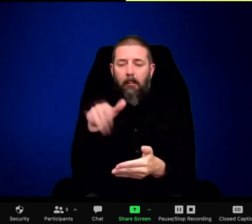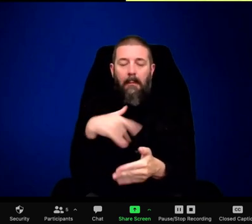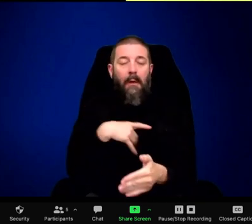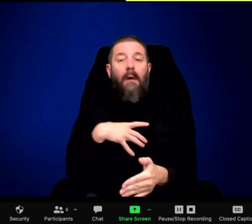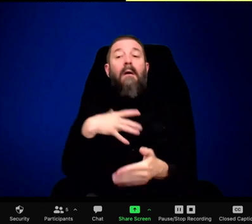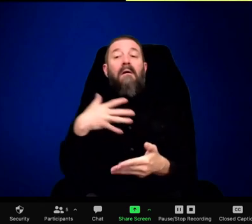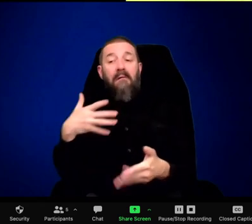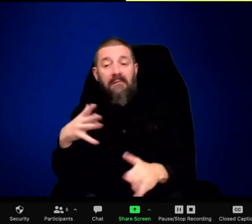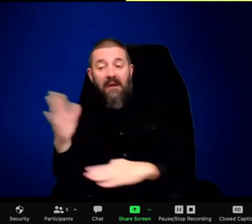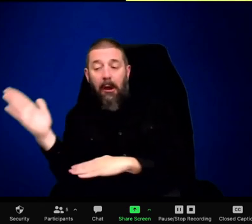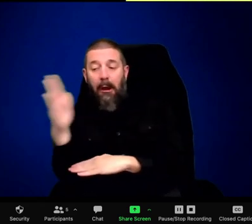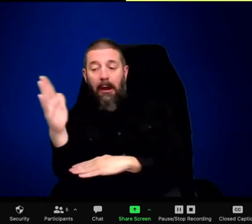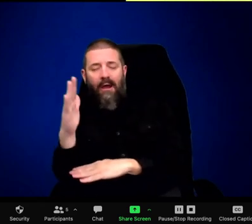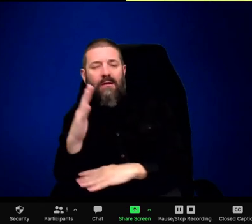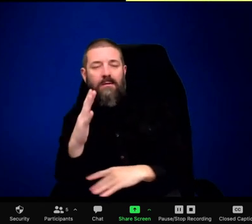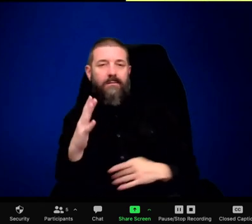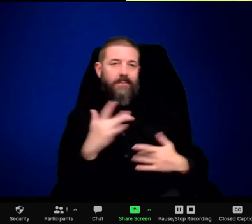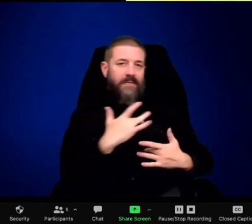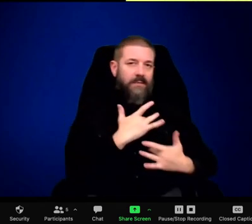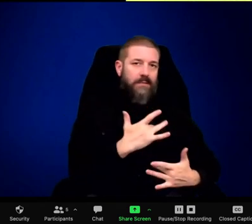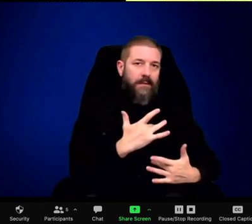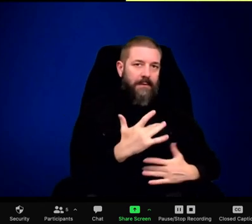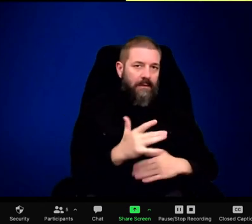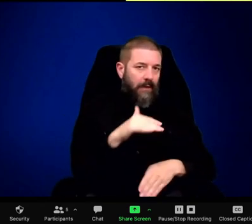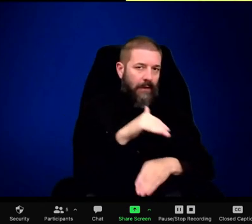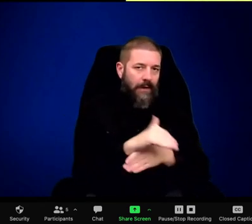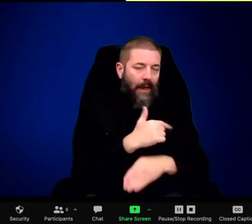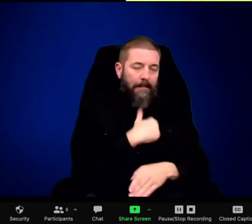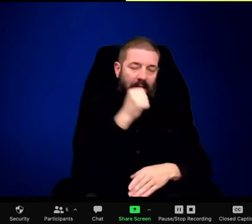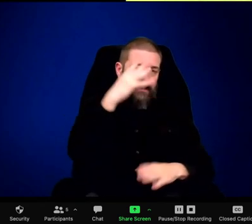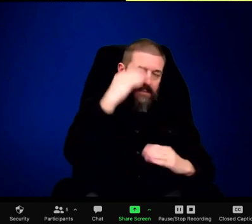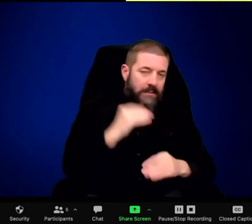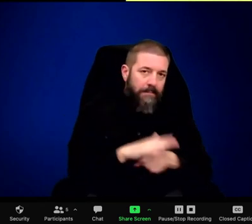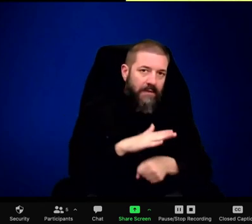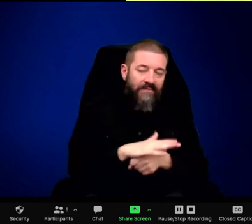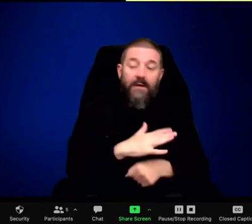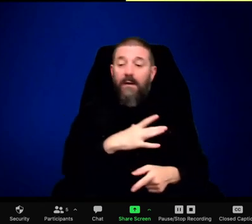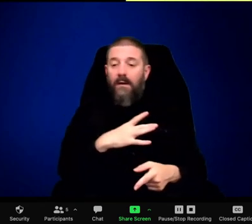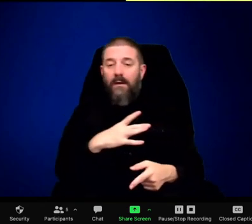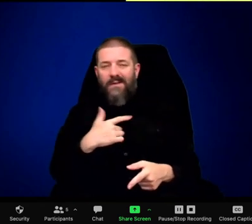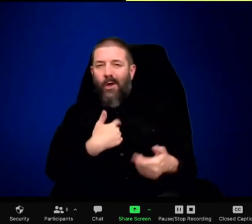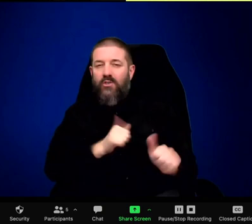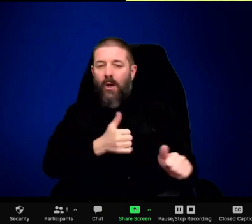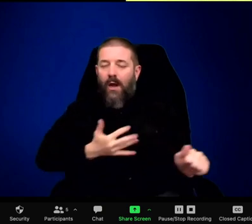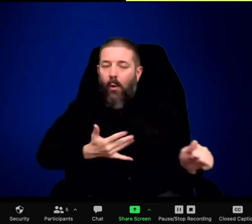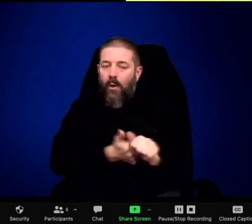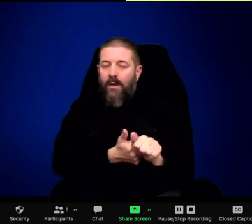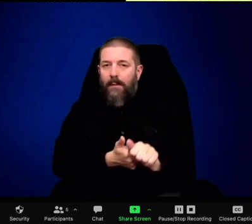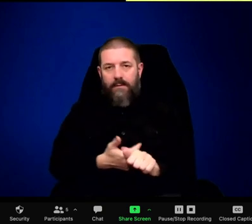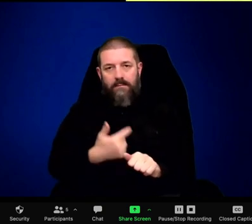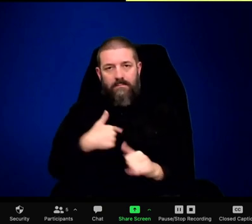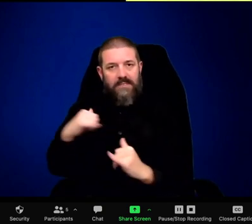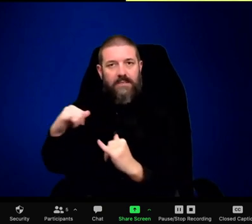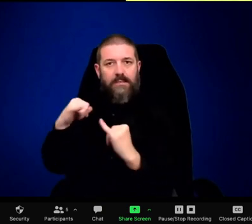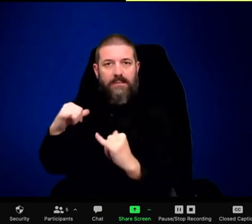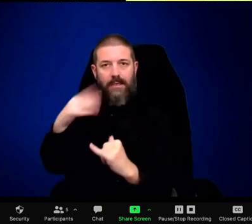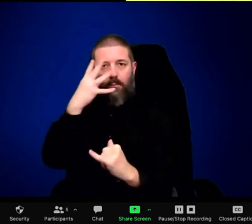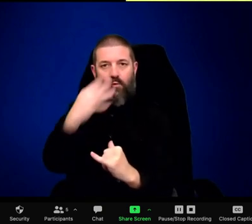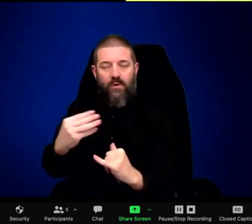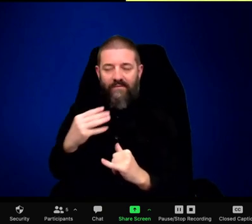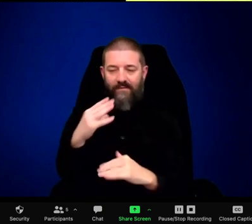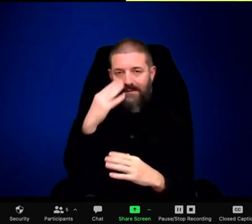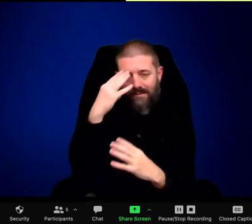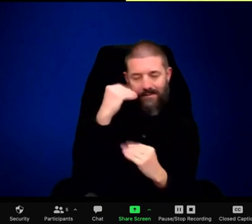the wolves tend to rest and they're inactive. So, they'll sleep for three, four hours during the middle of the day. That, that's pretty much